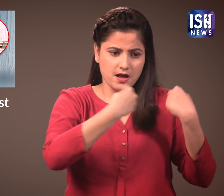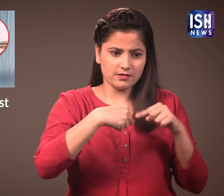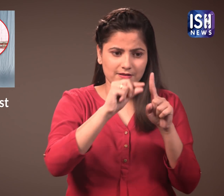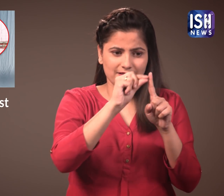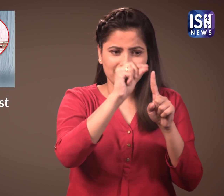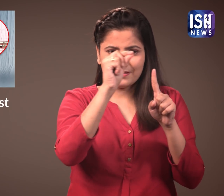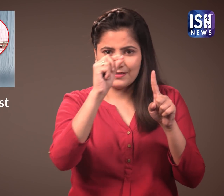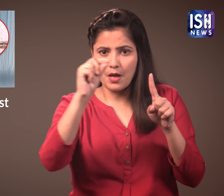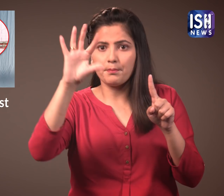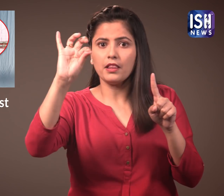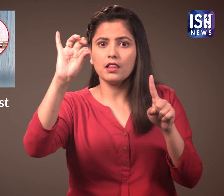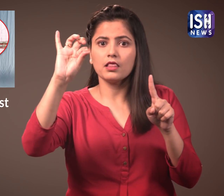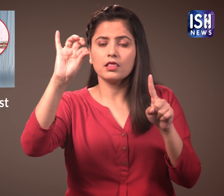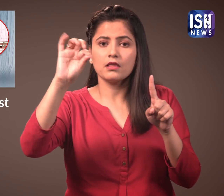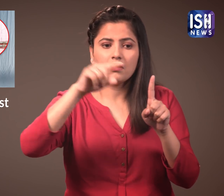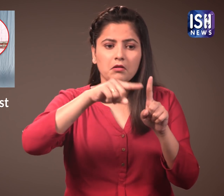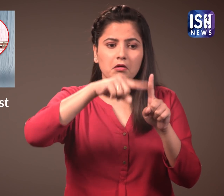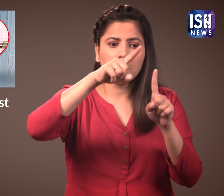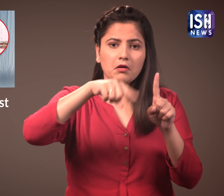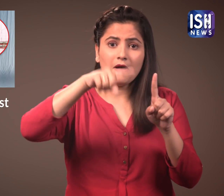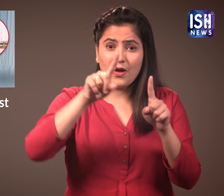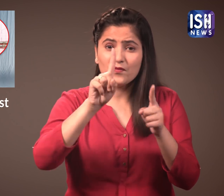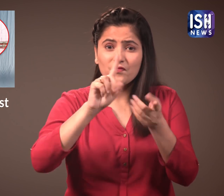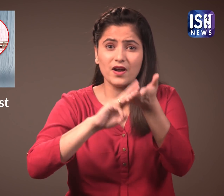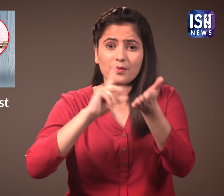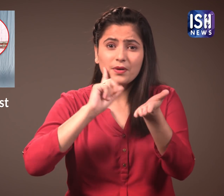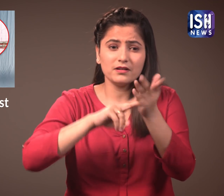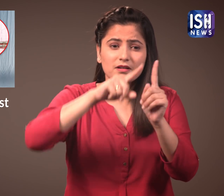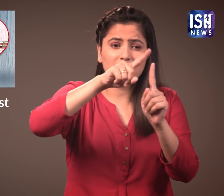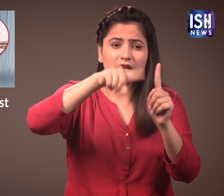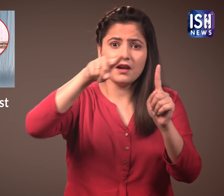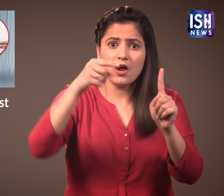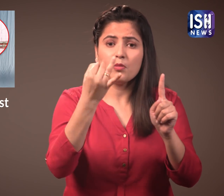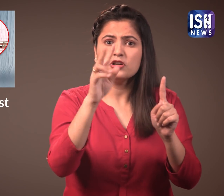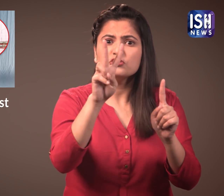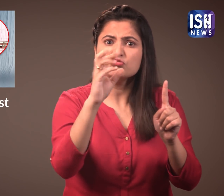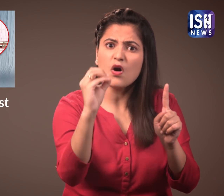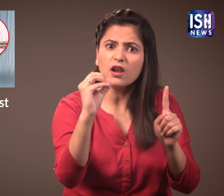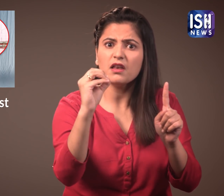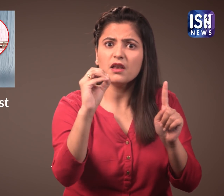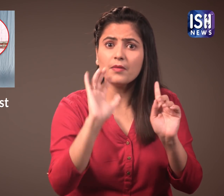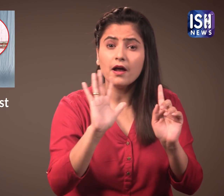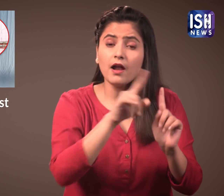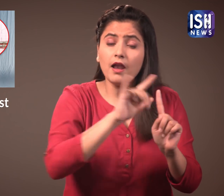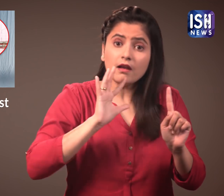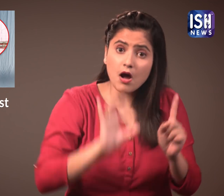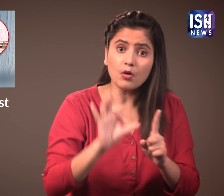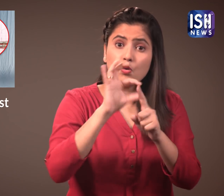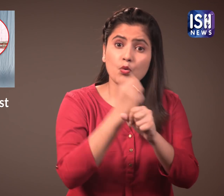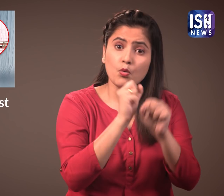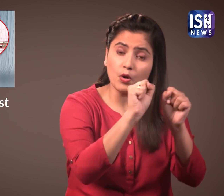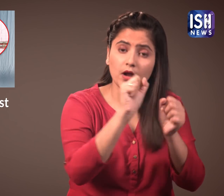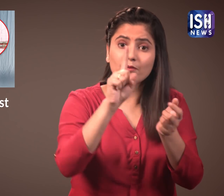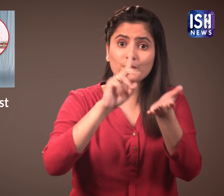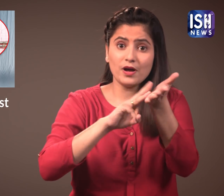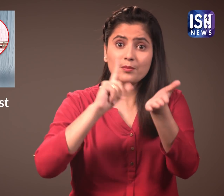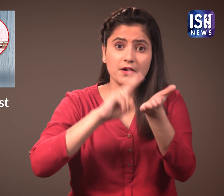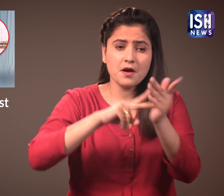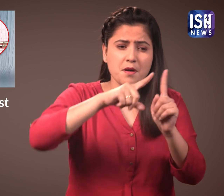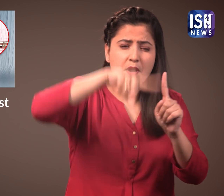There was a blockage in her heart. Her heart rate was 20 beats per minute compared to the normal 60